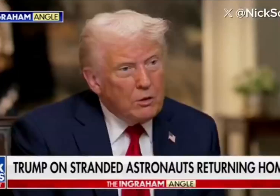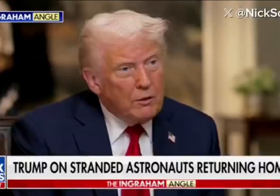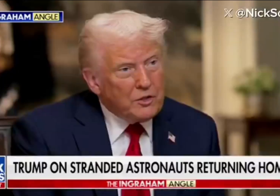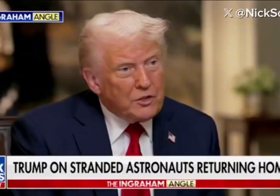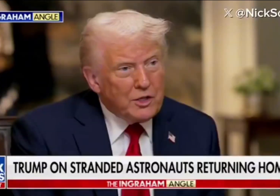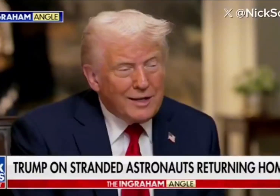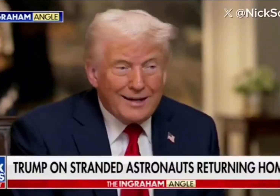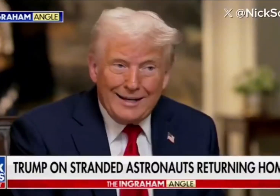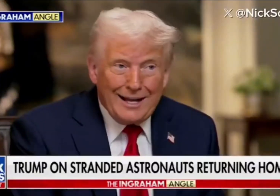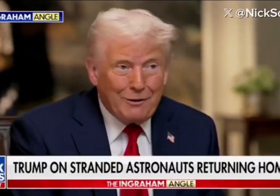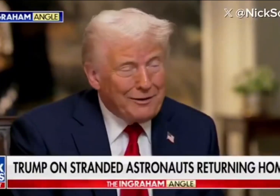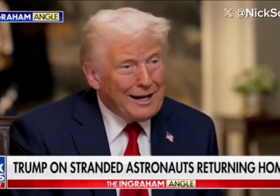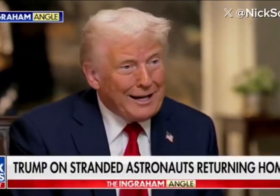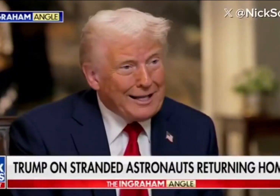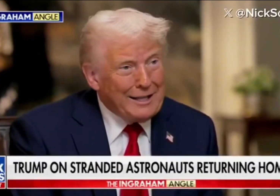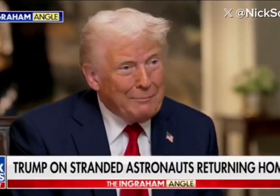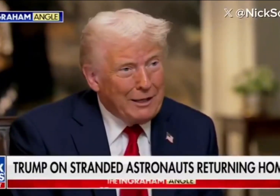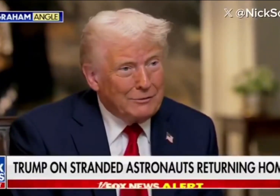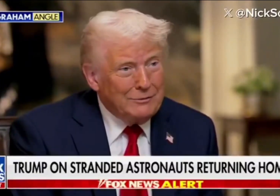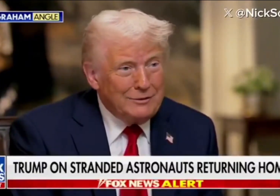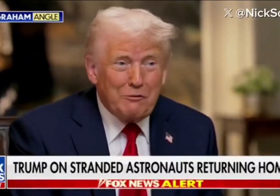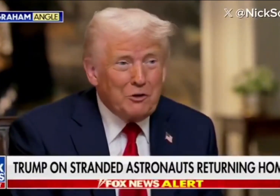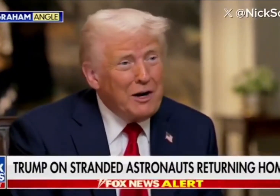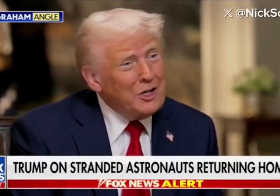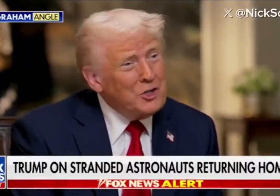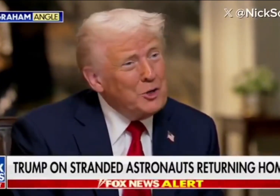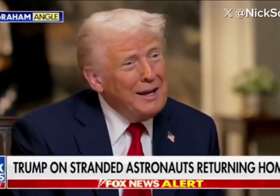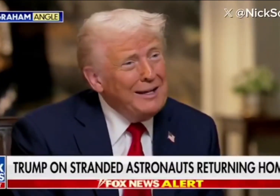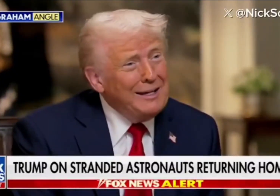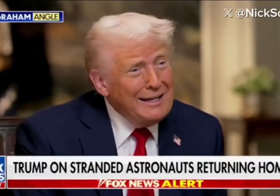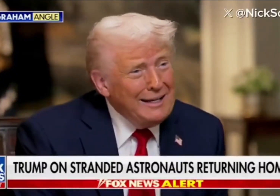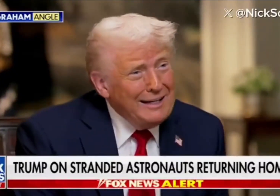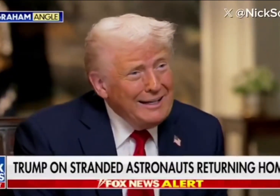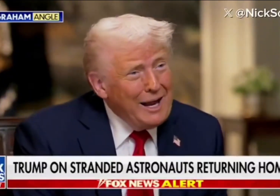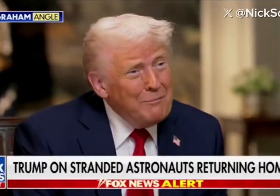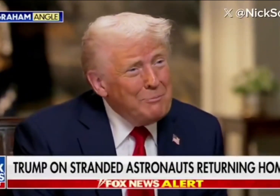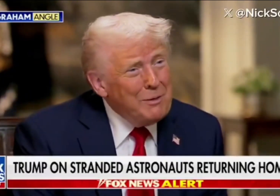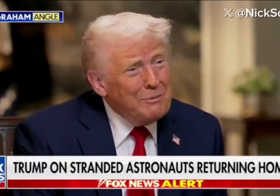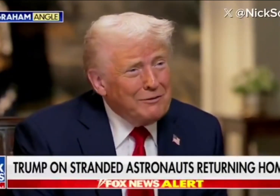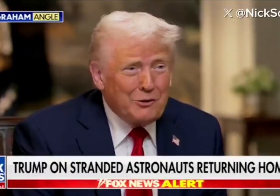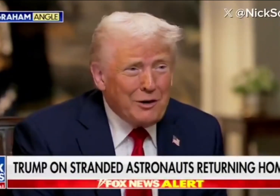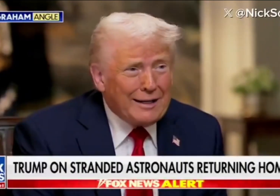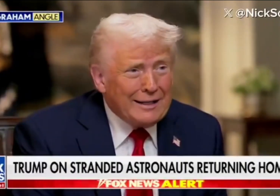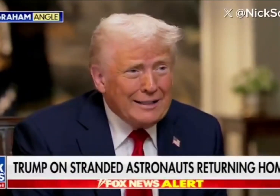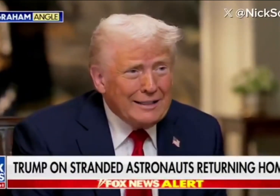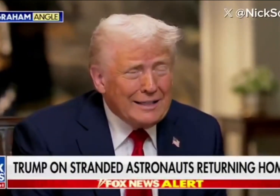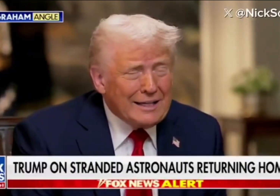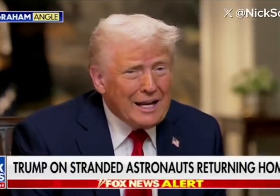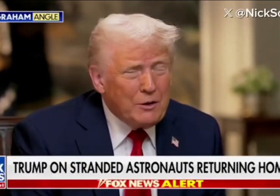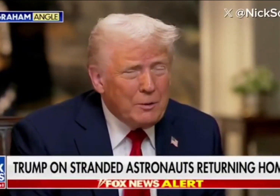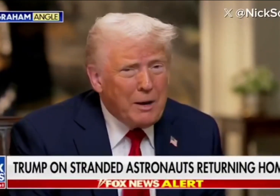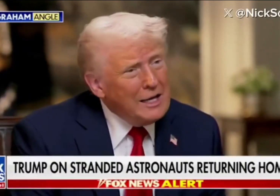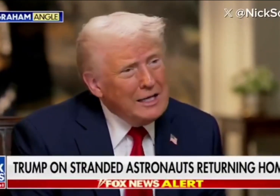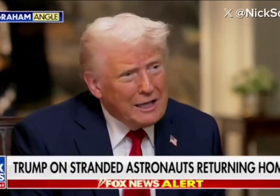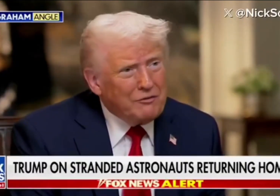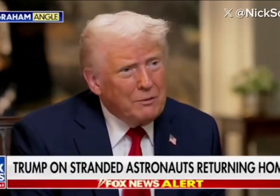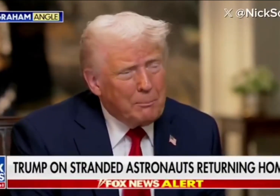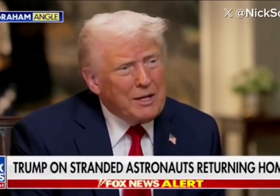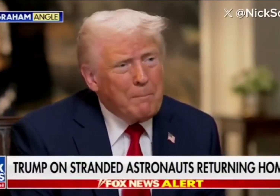in office, I said, Elon, we got to get them out. You have a rocket ship handy. How many people have a rocket? And Biden left them up. He